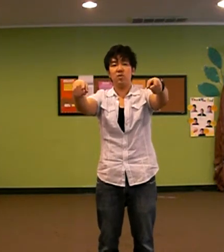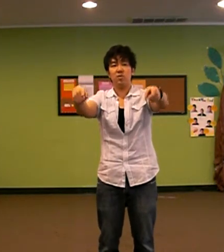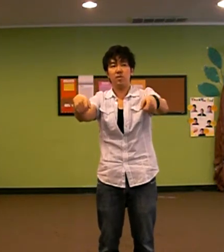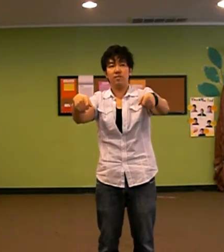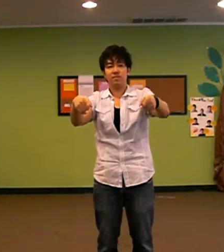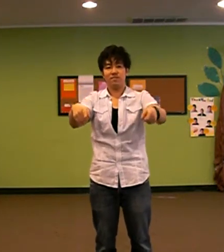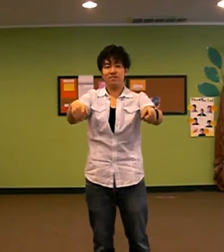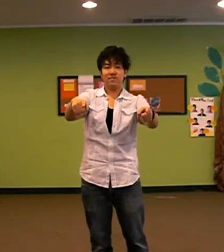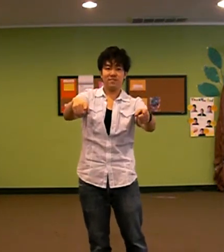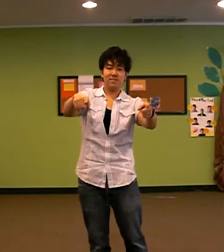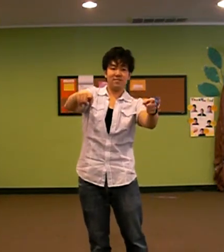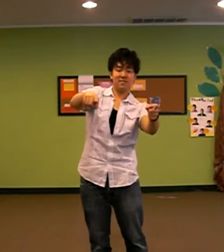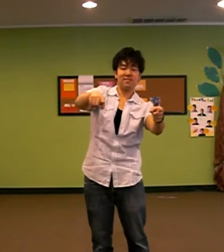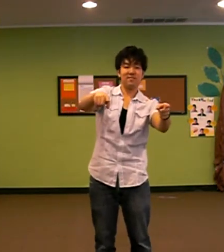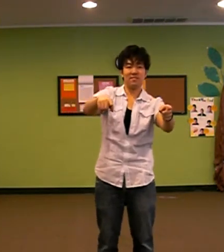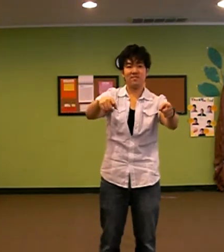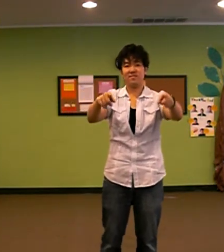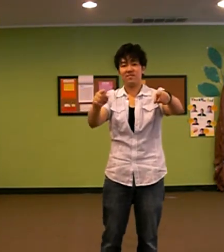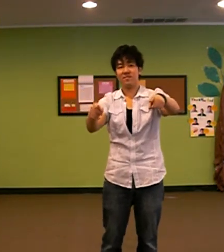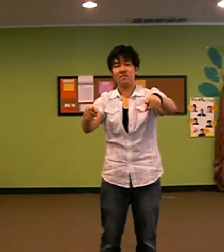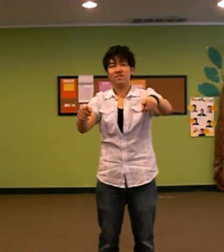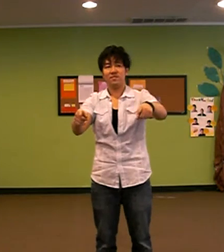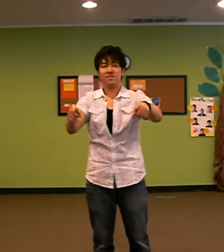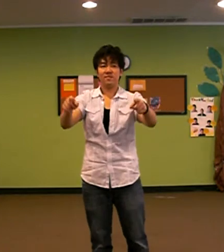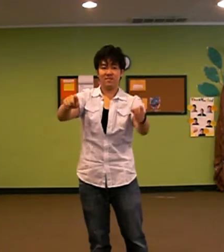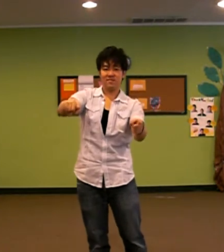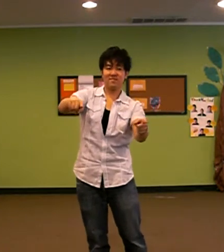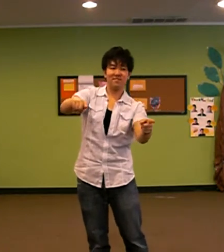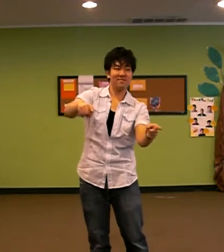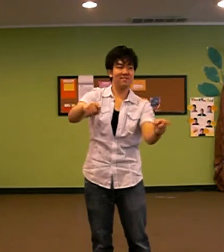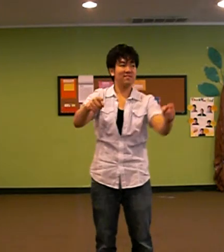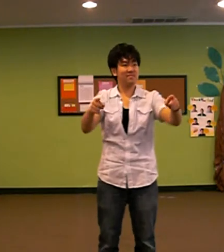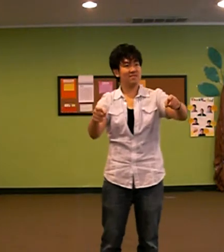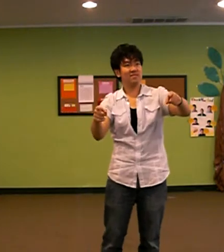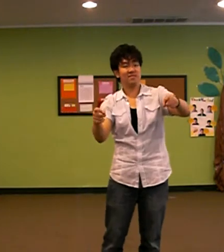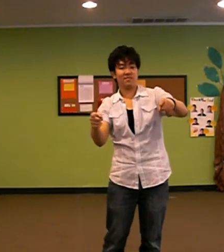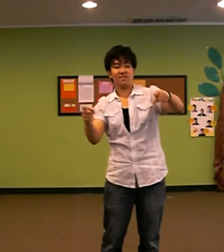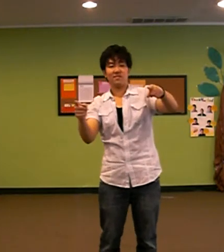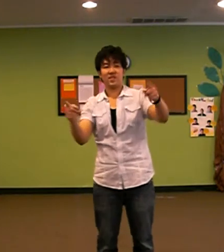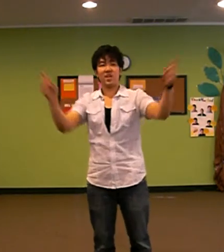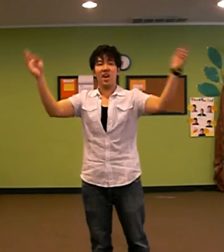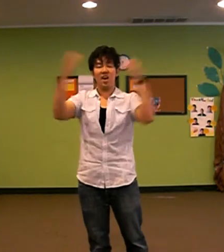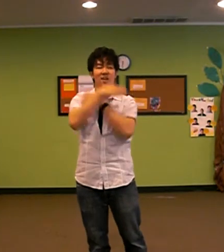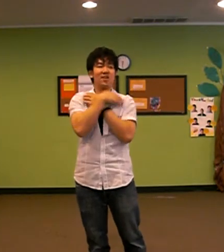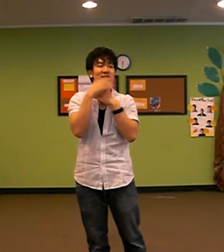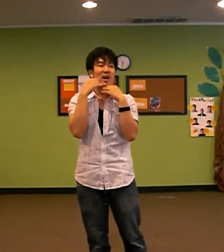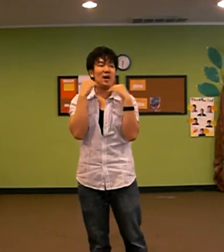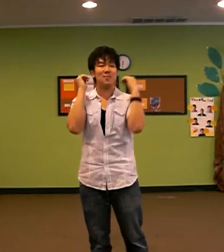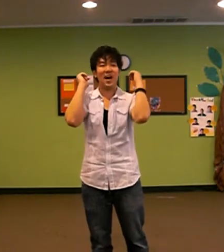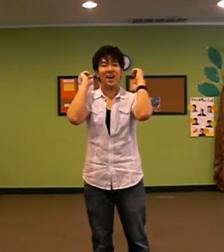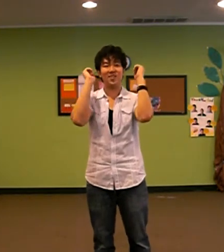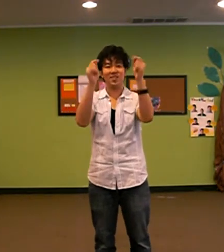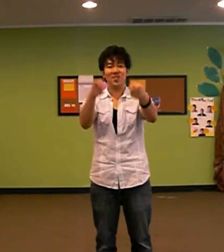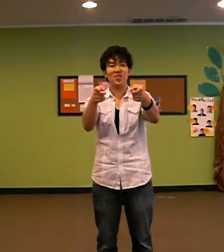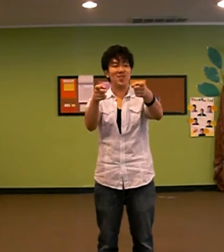I know God cares about you,